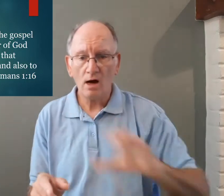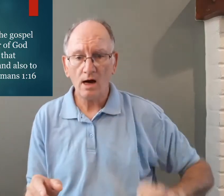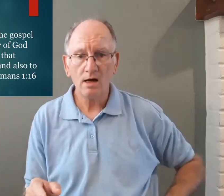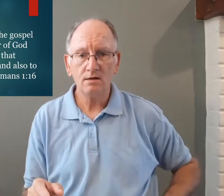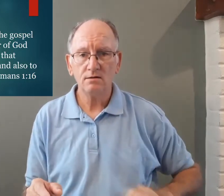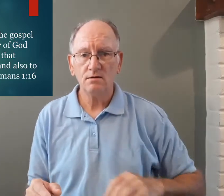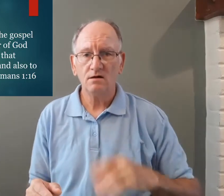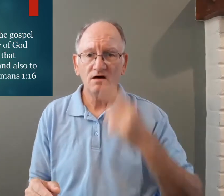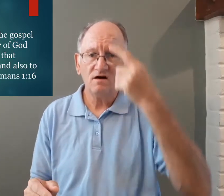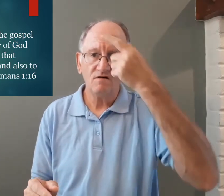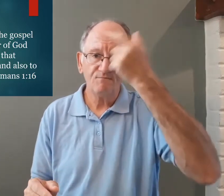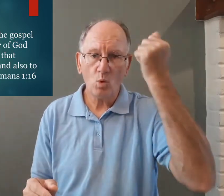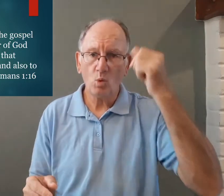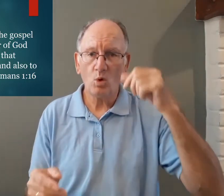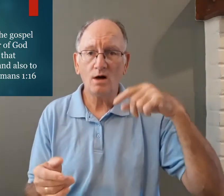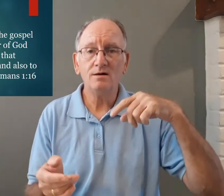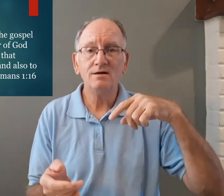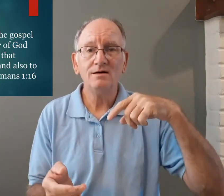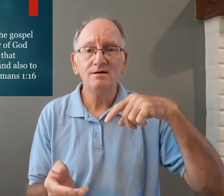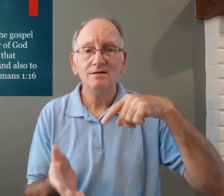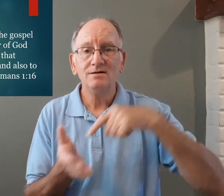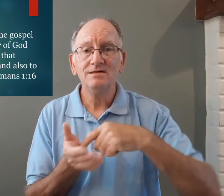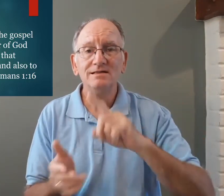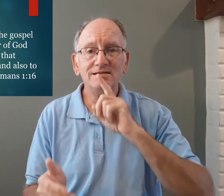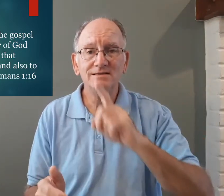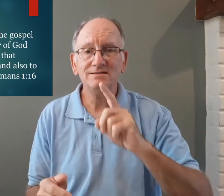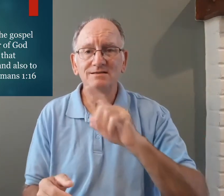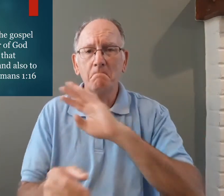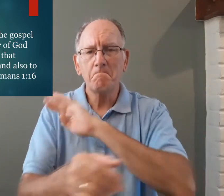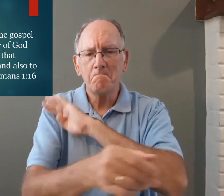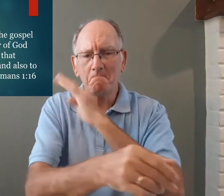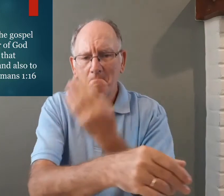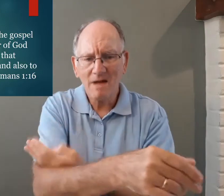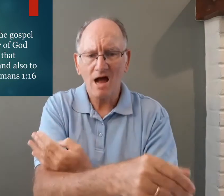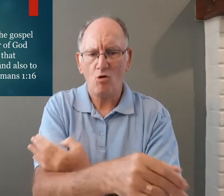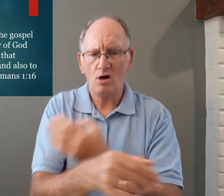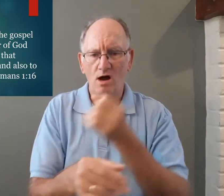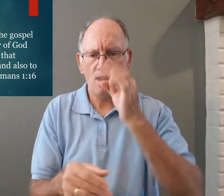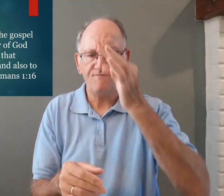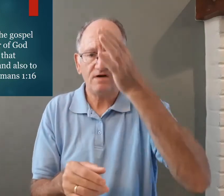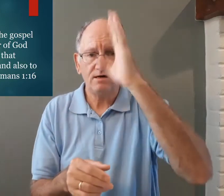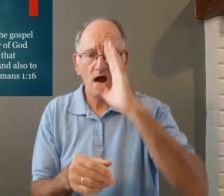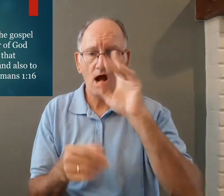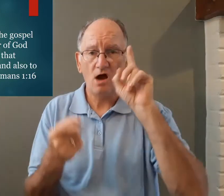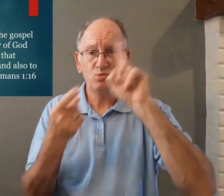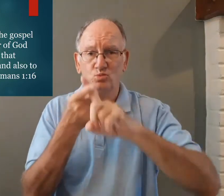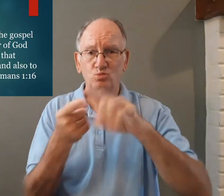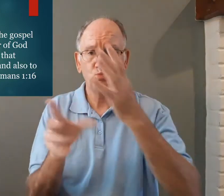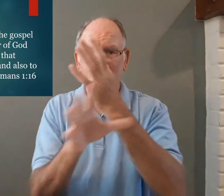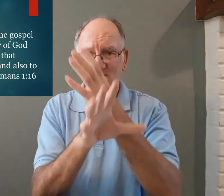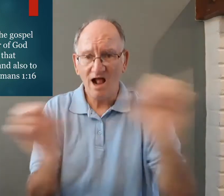for it is the power of God unto salvation to everyone that believeth